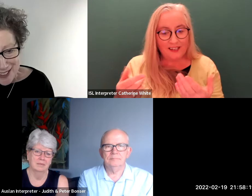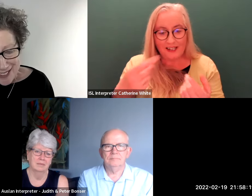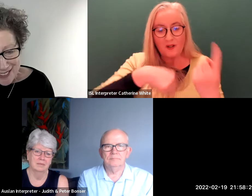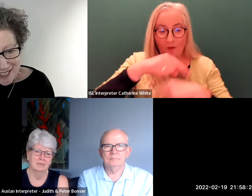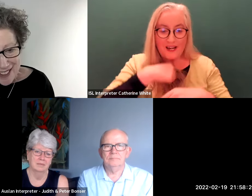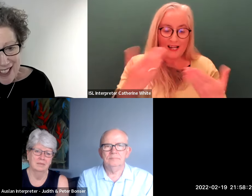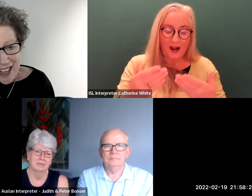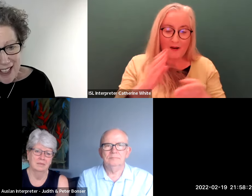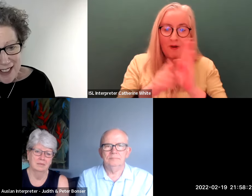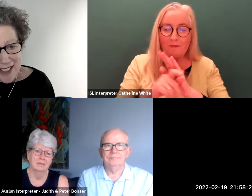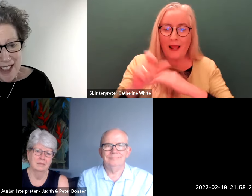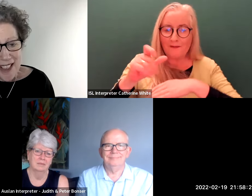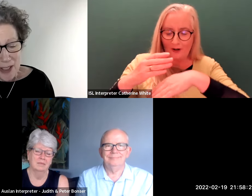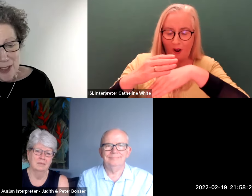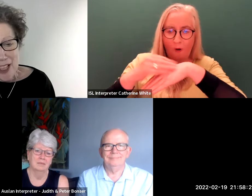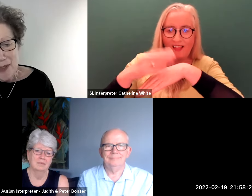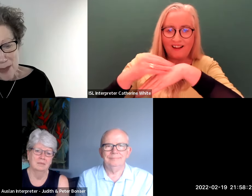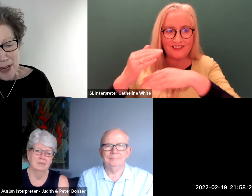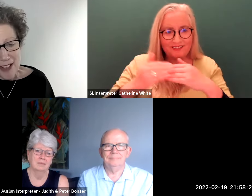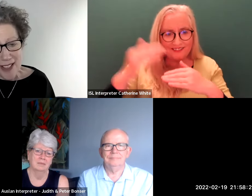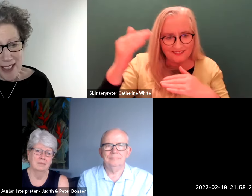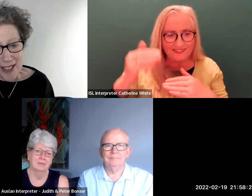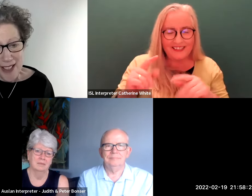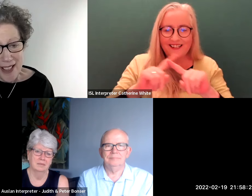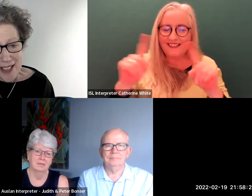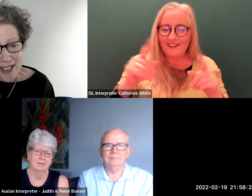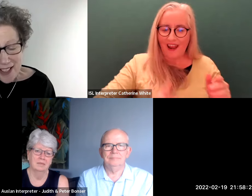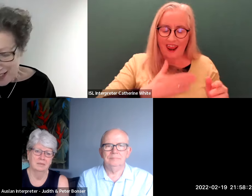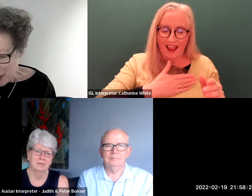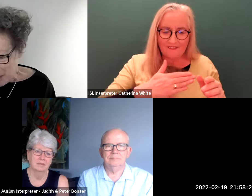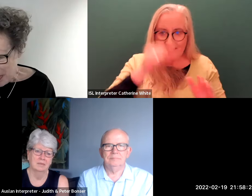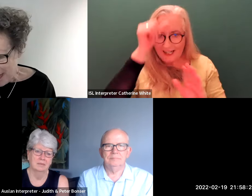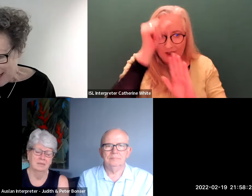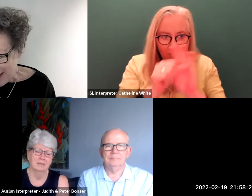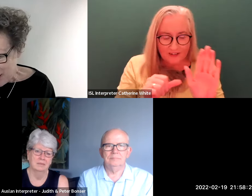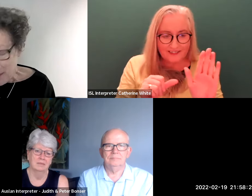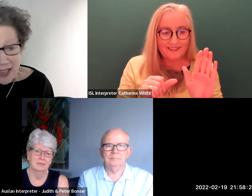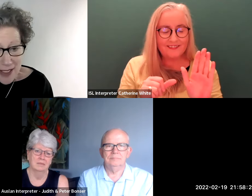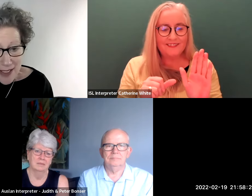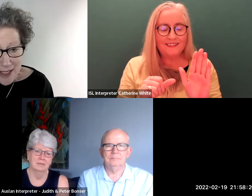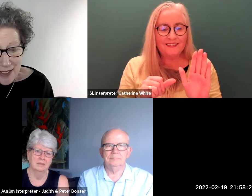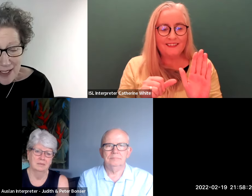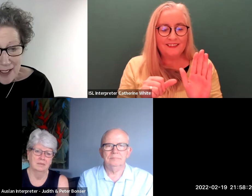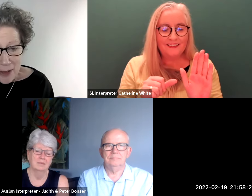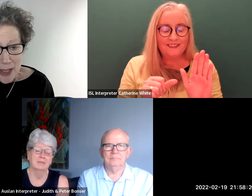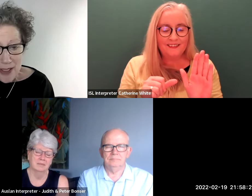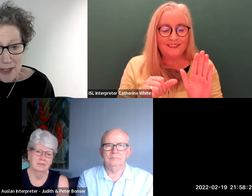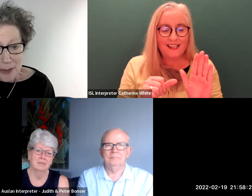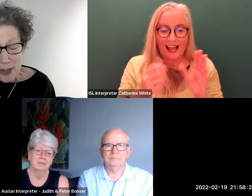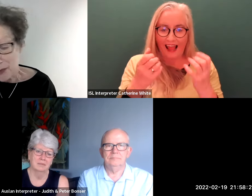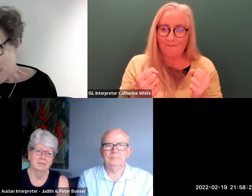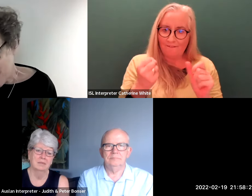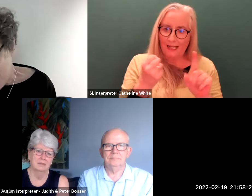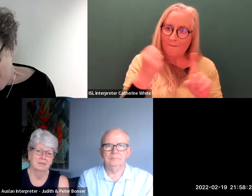older and different life experiences um impact us with